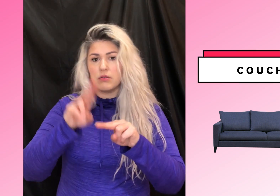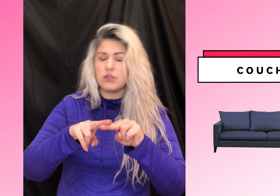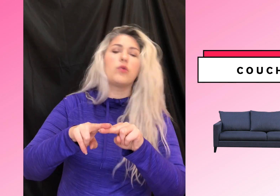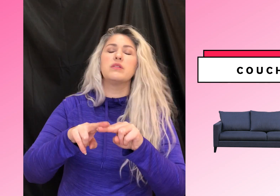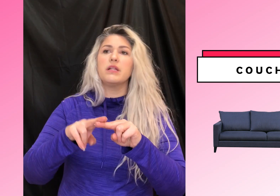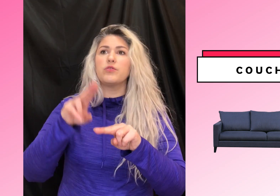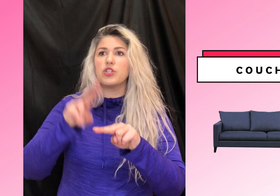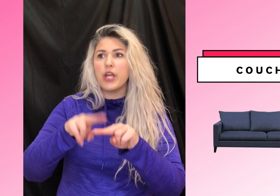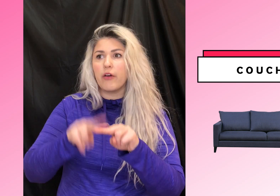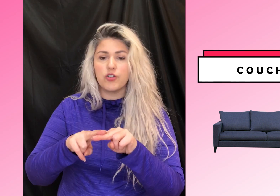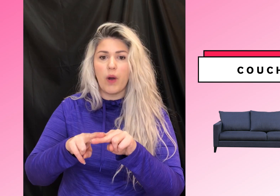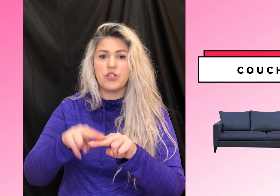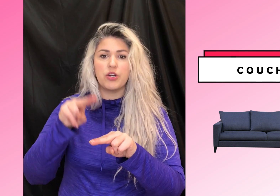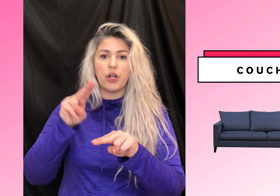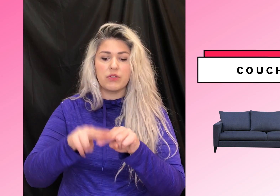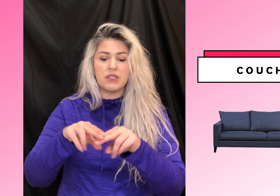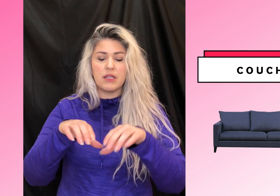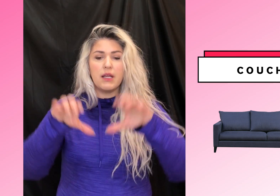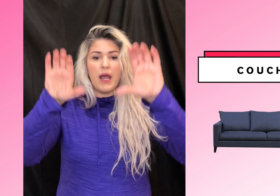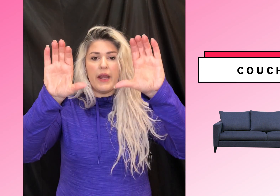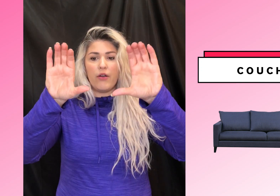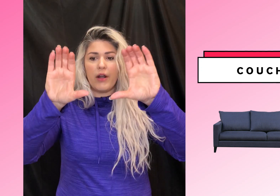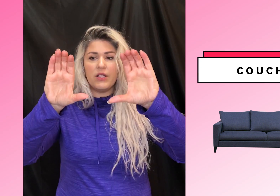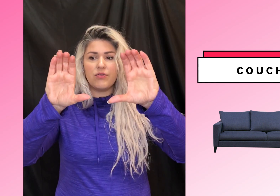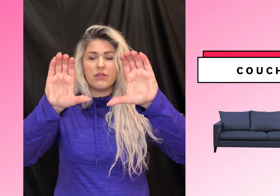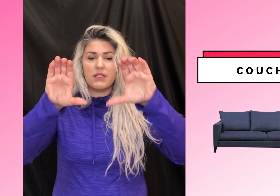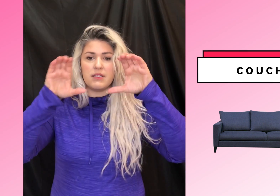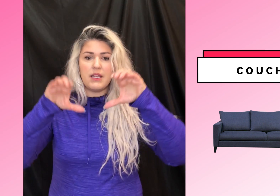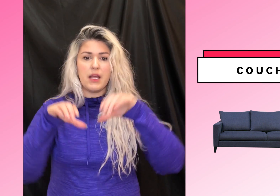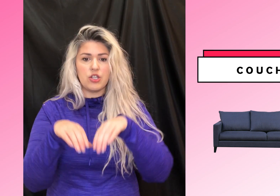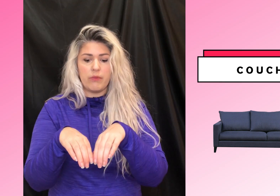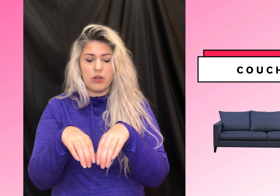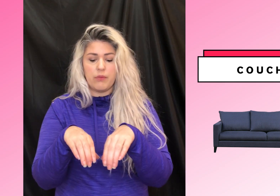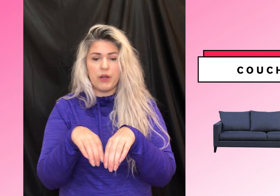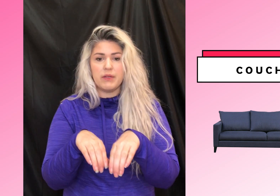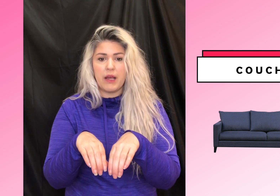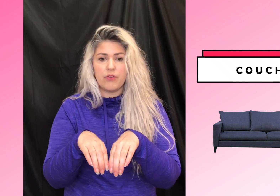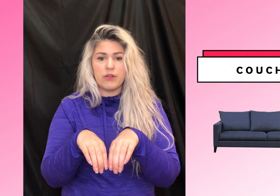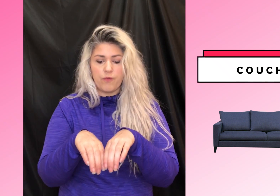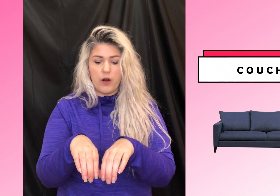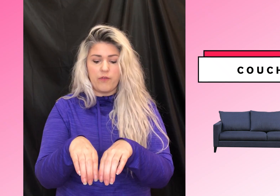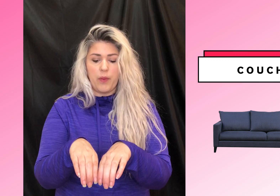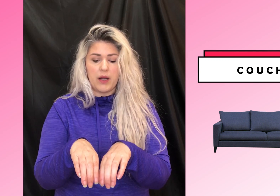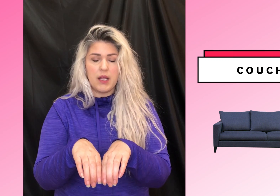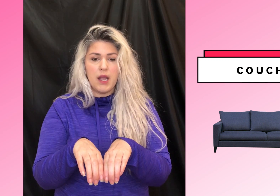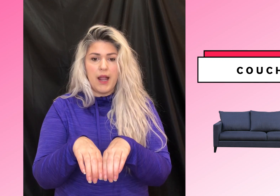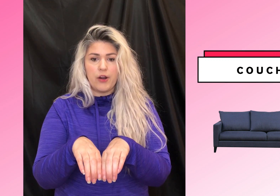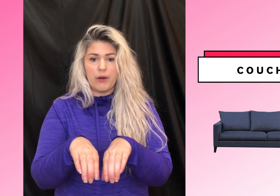So instead of doing chair for twice, you're going to go sit and now your hands are in this C hand shape and you're going to bring them together in front of your body and you're going